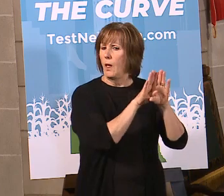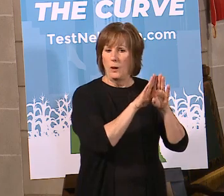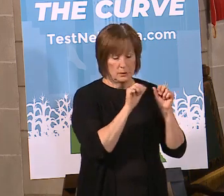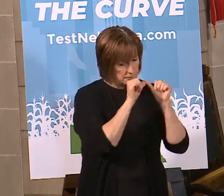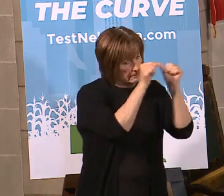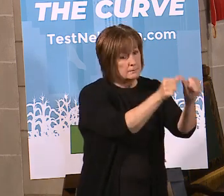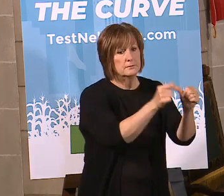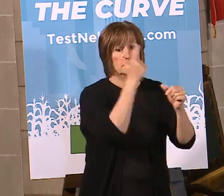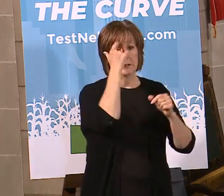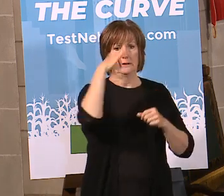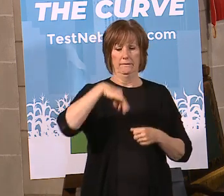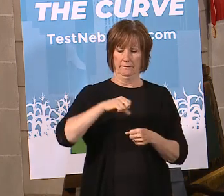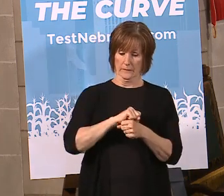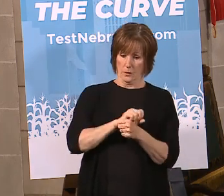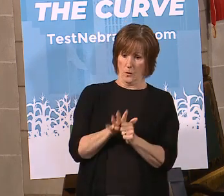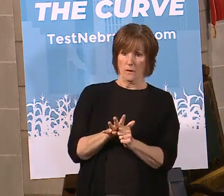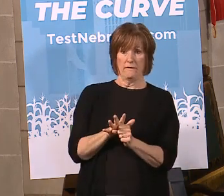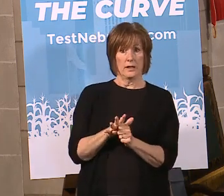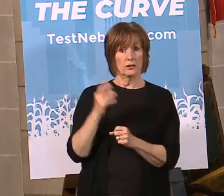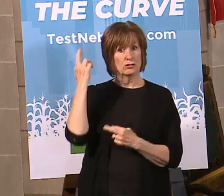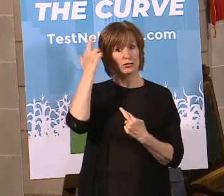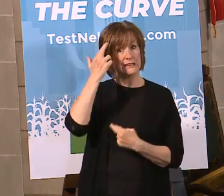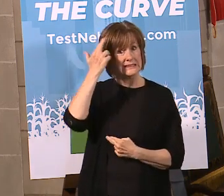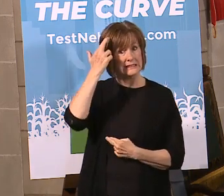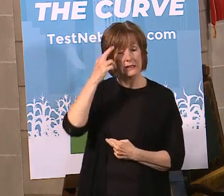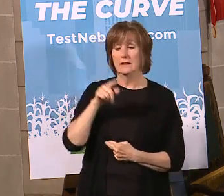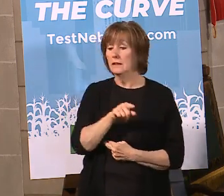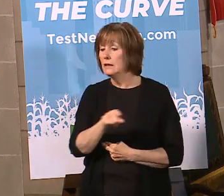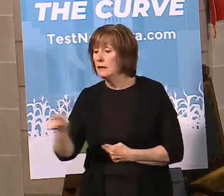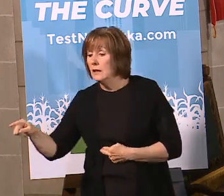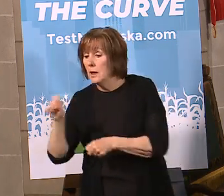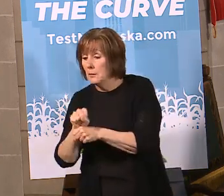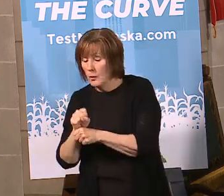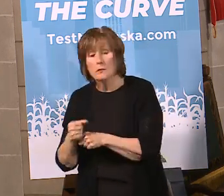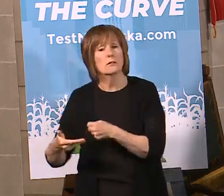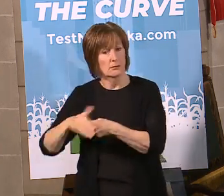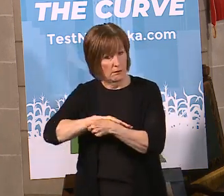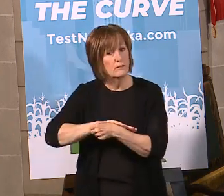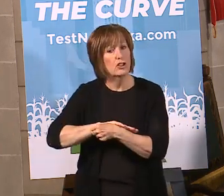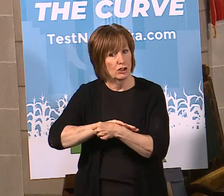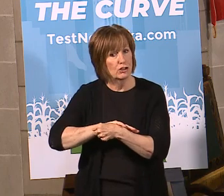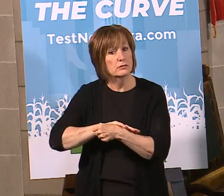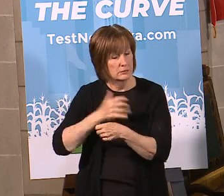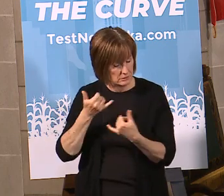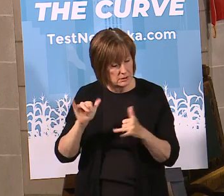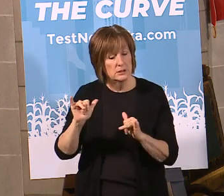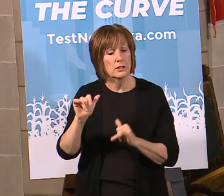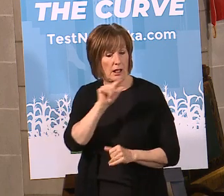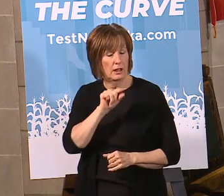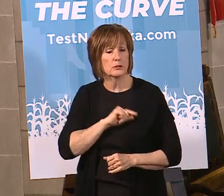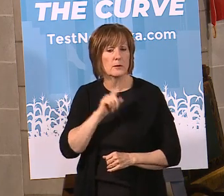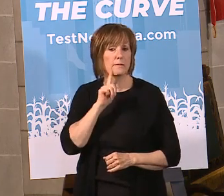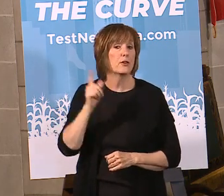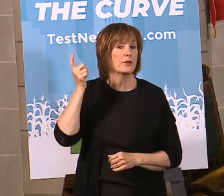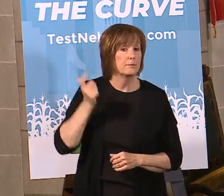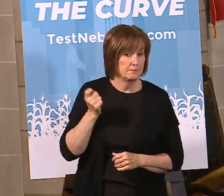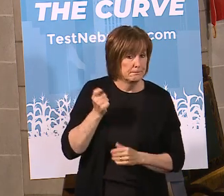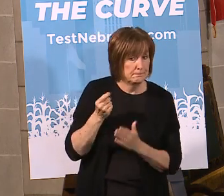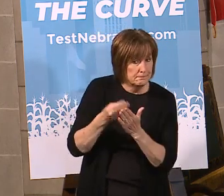current emergency, all those folks are covered by the unemployment. It's coronavirus related. They're still eligible for those benefits.